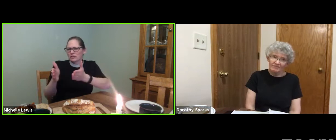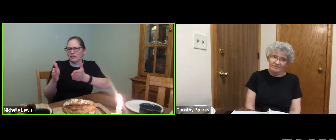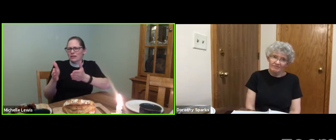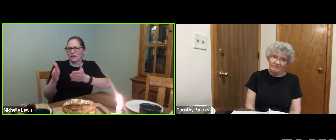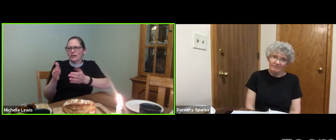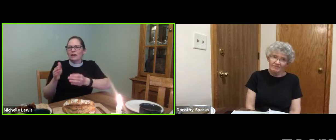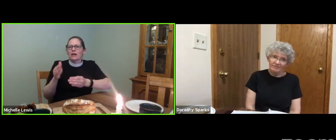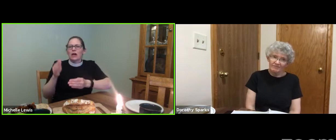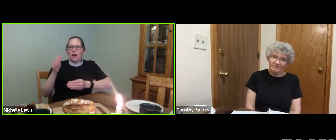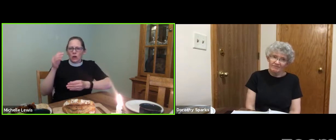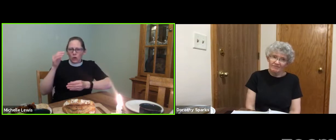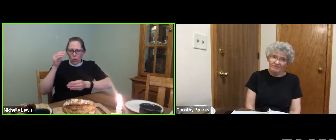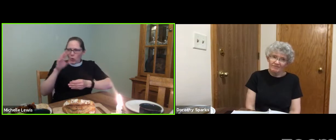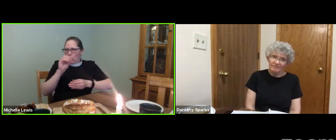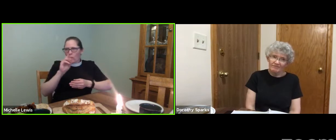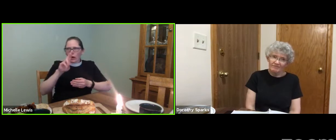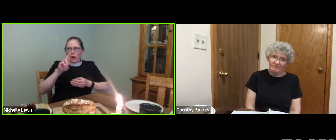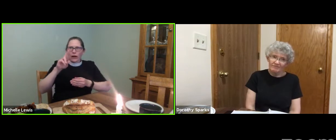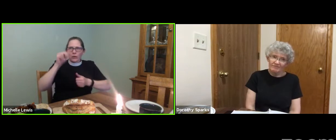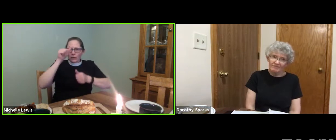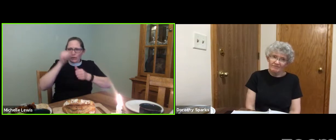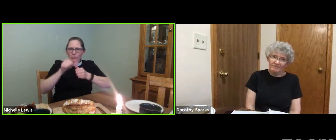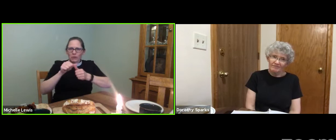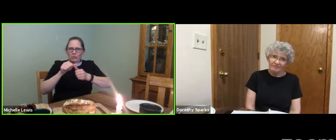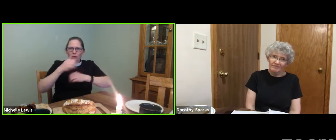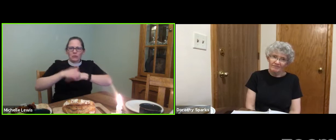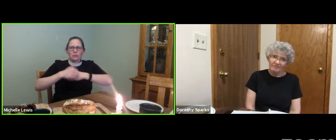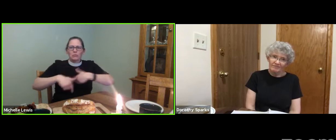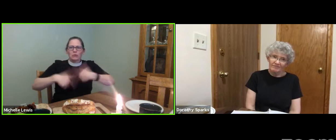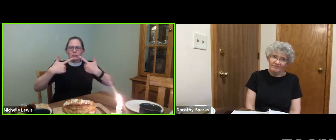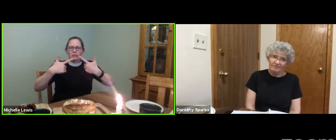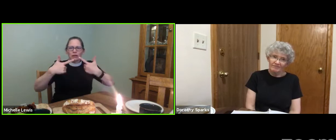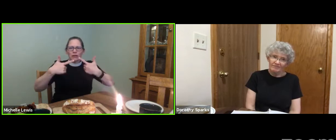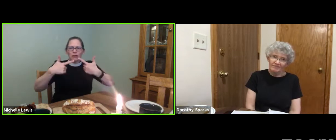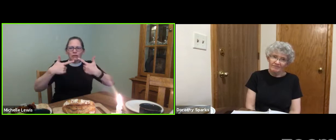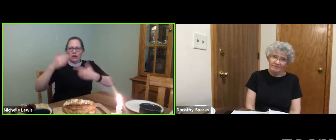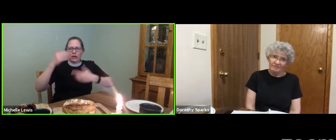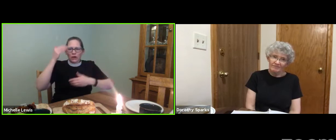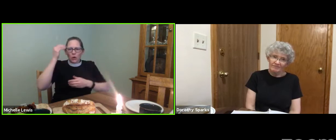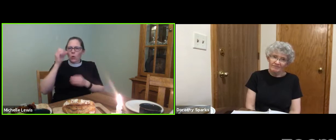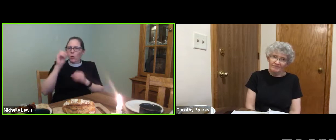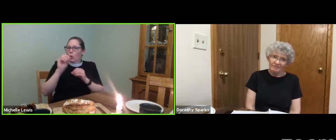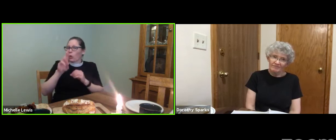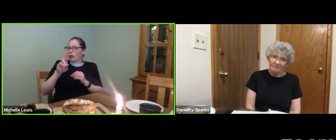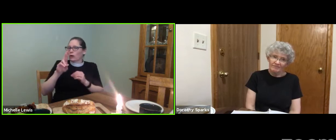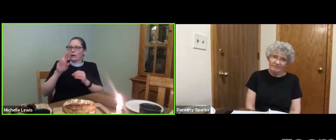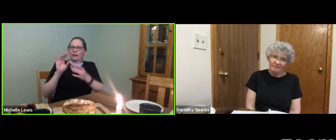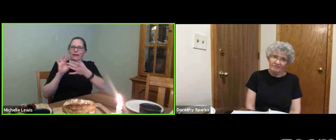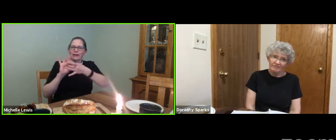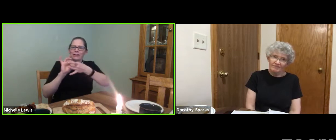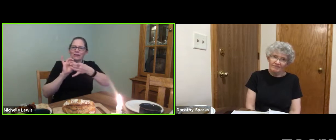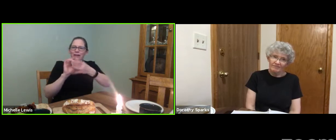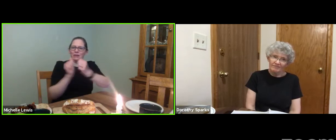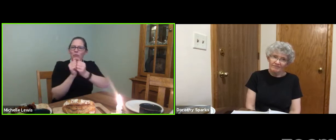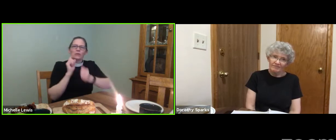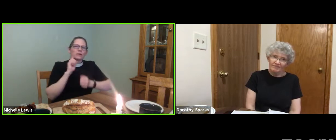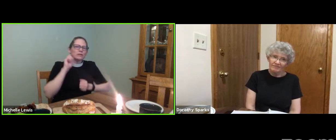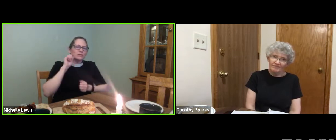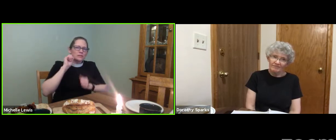text someone, email someone, And every time we remember bread of life, or the connection with the